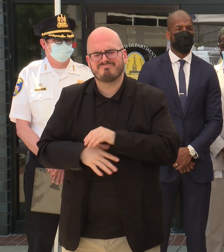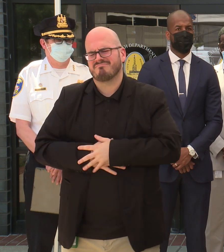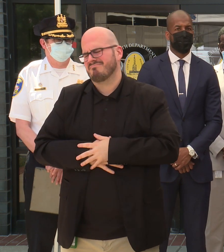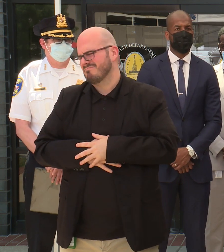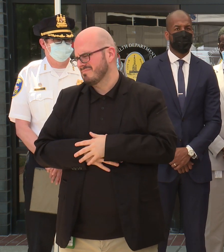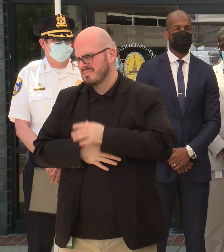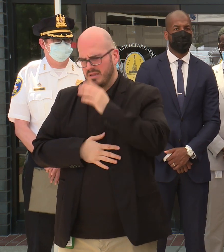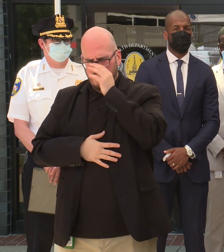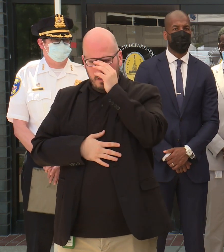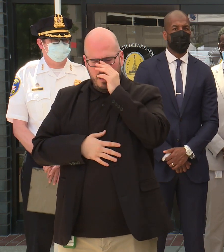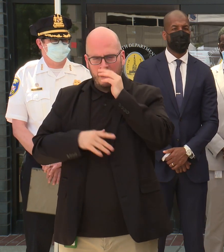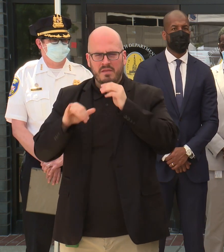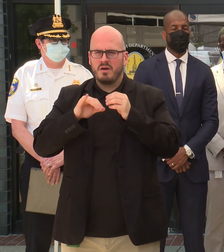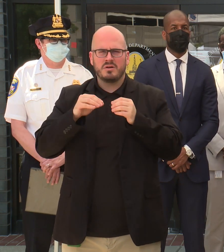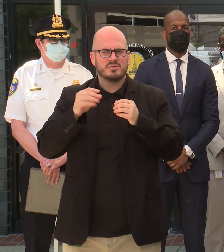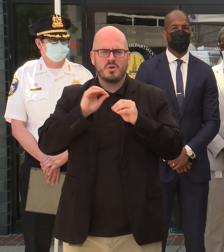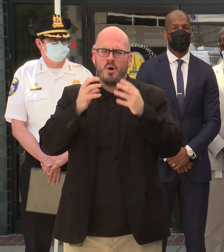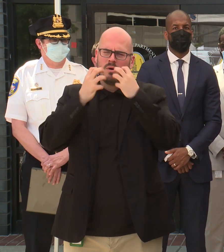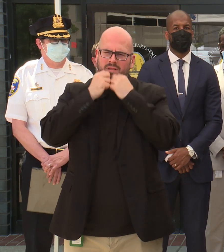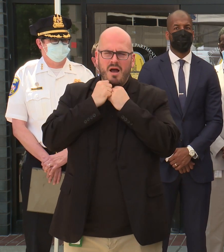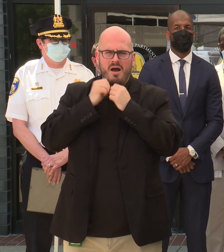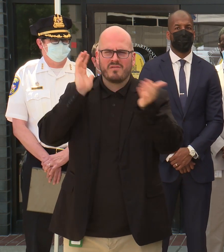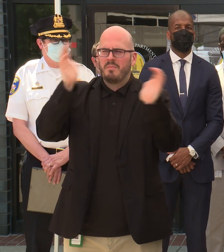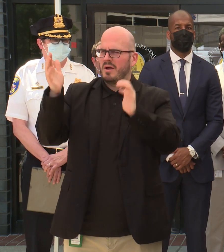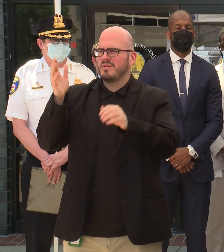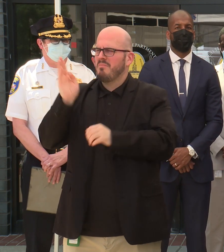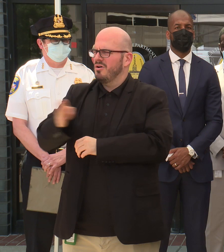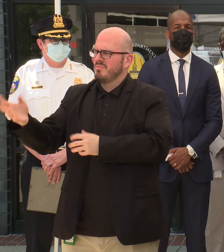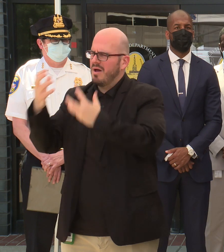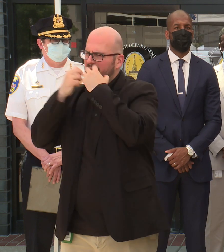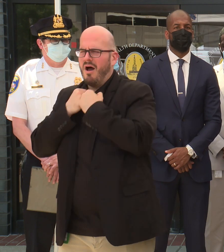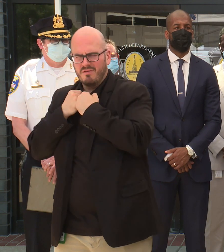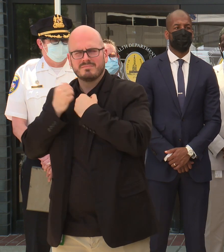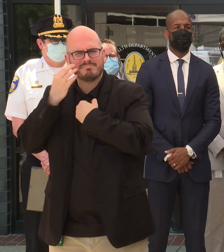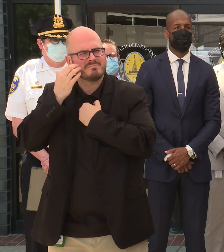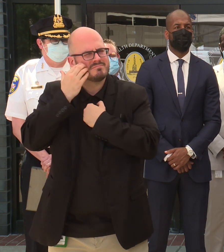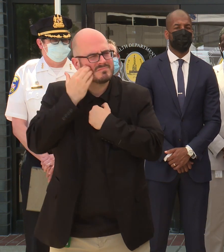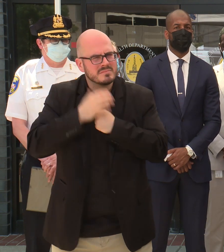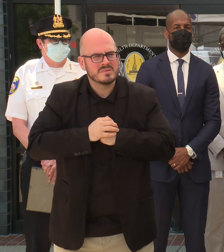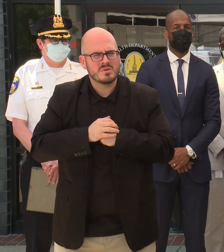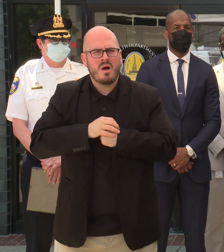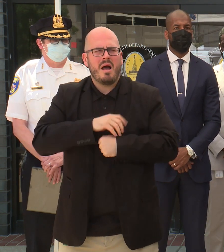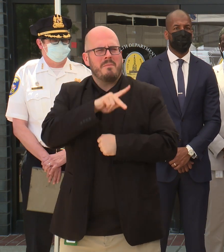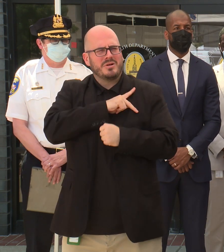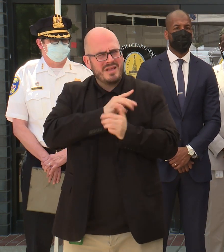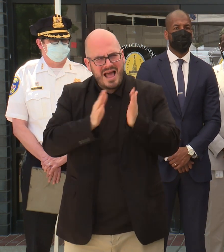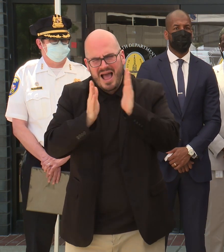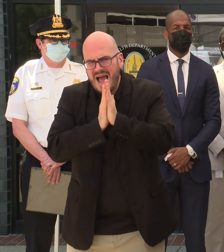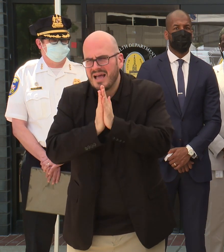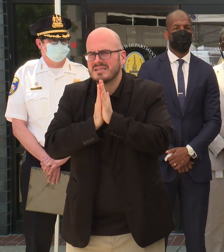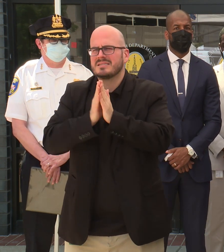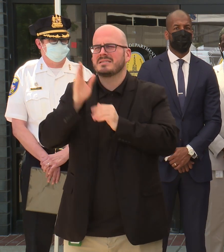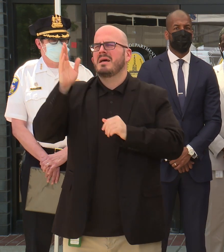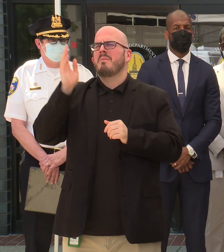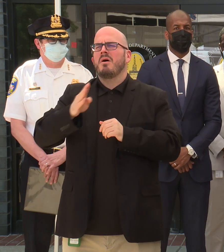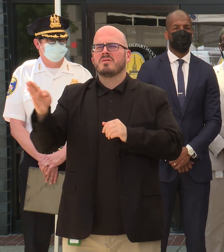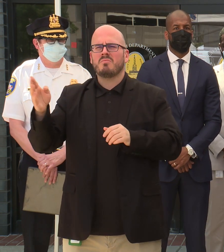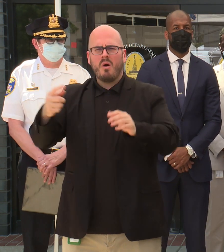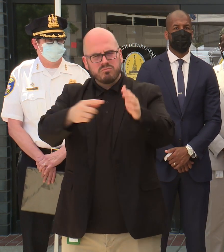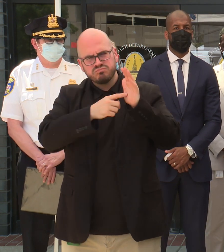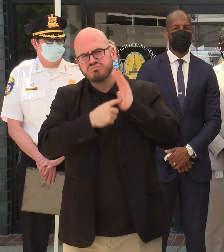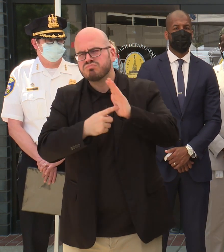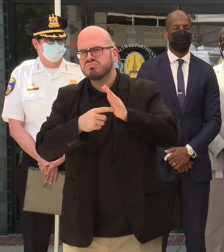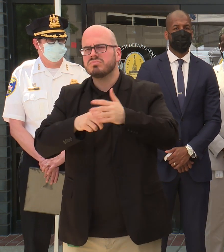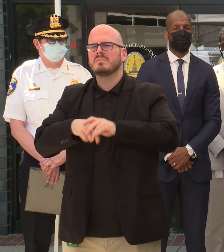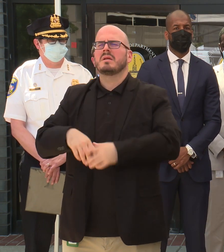and there is no love like Baltimore love. So I'm personally asking Baltimoreans to wrap Tater's